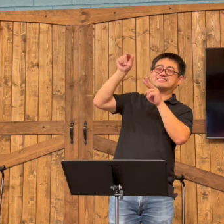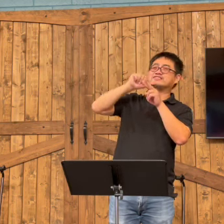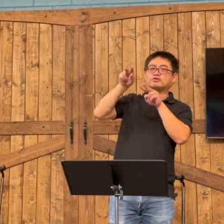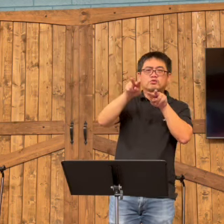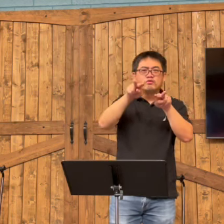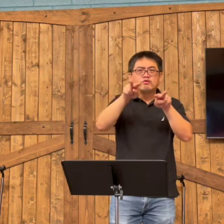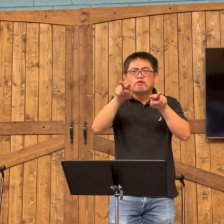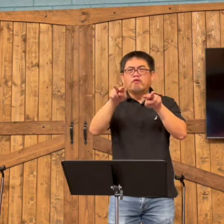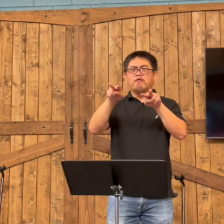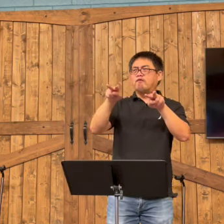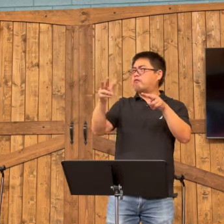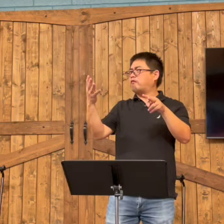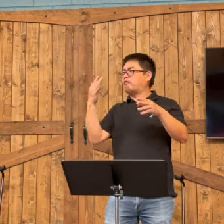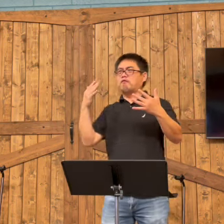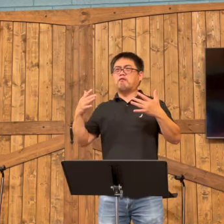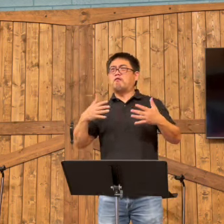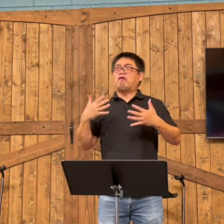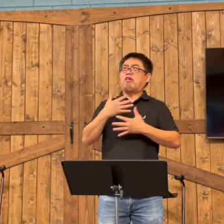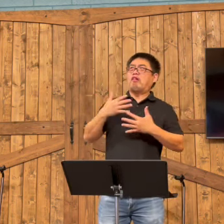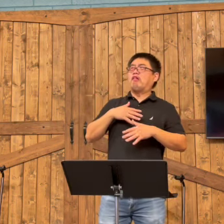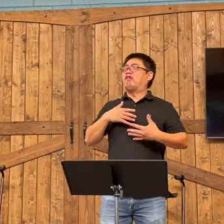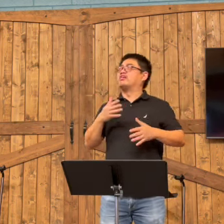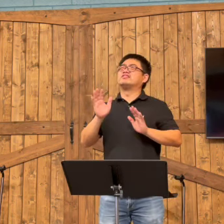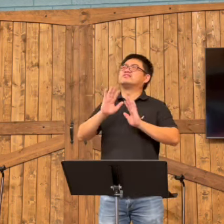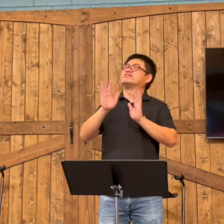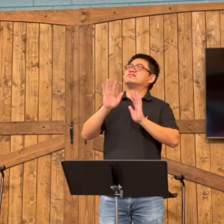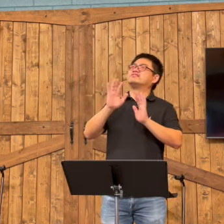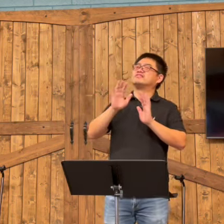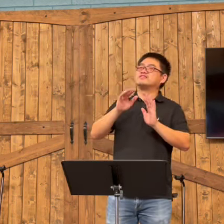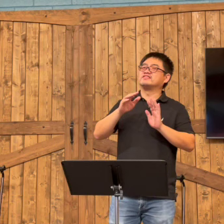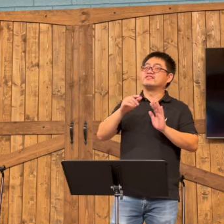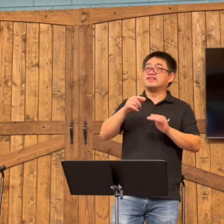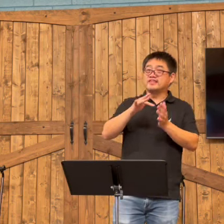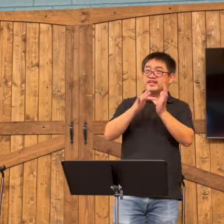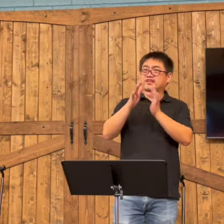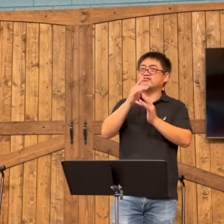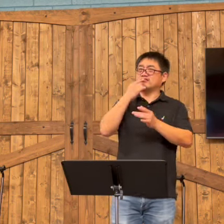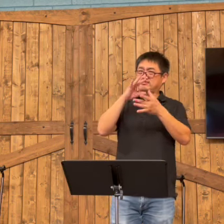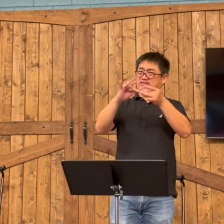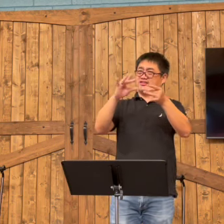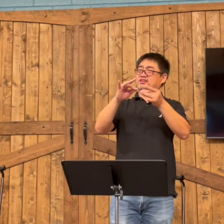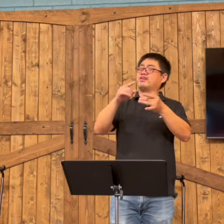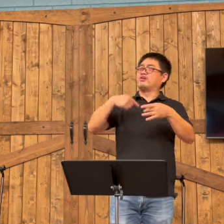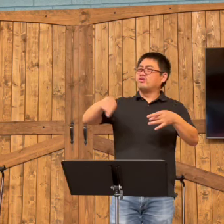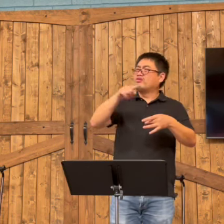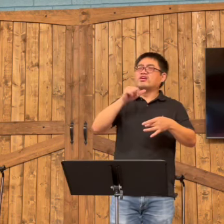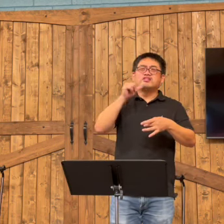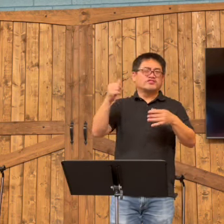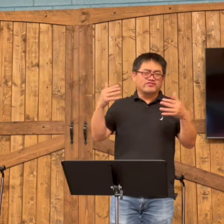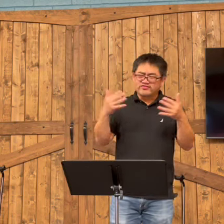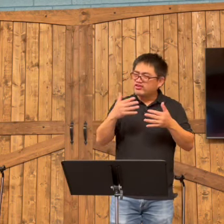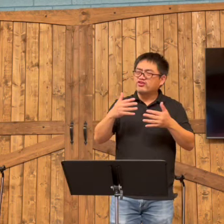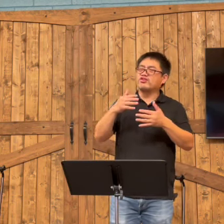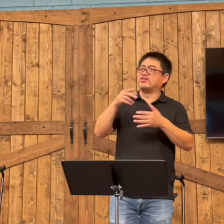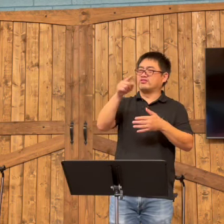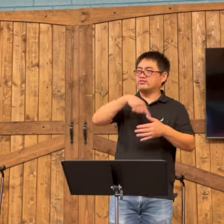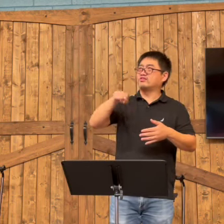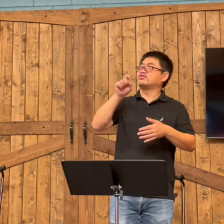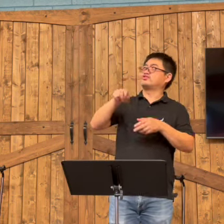heavenly home for eternity. And that you are our hope. And we don't have to worry or be frightened about anything. And we should